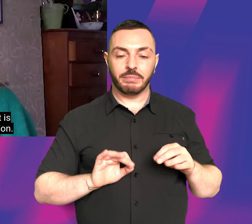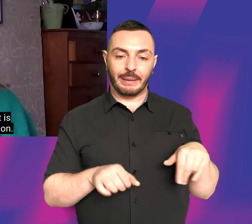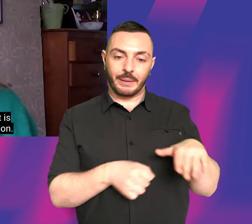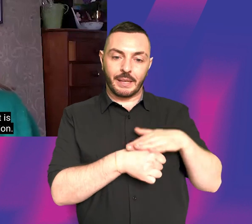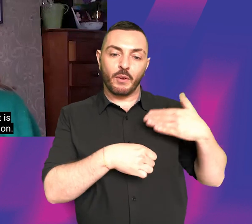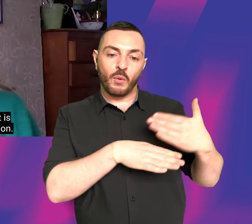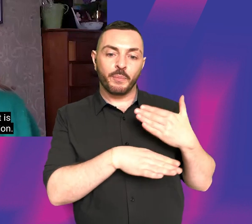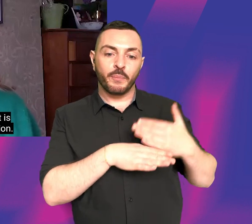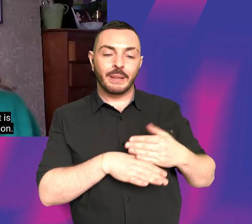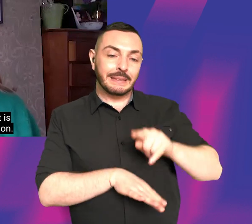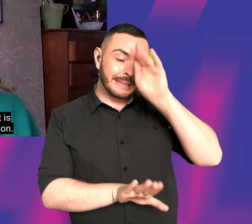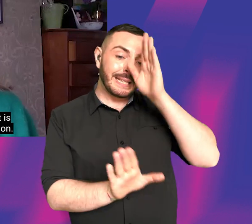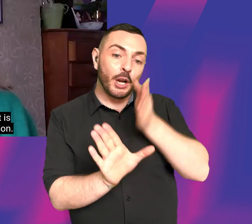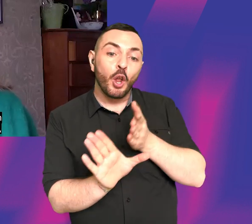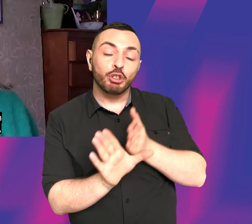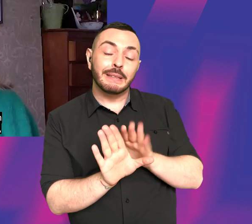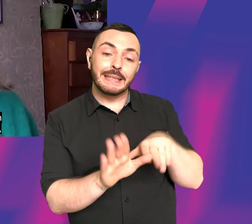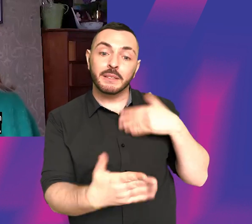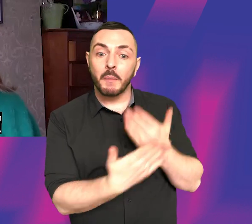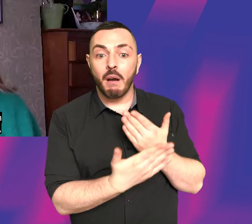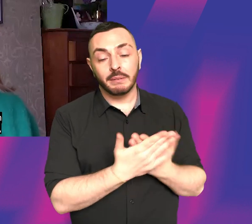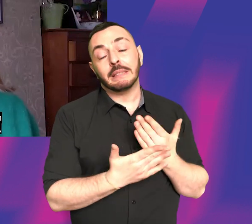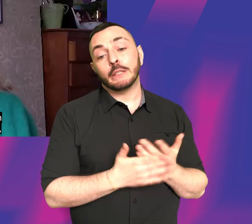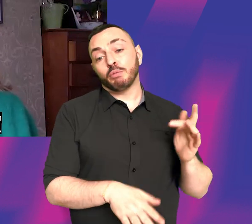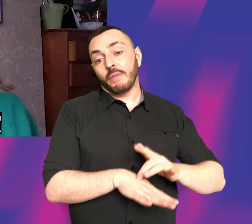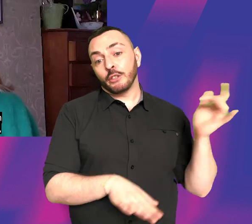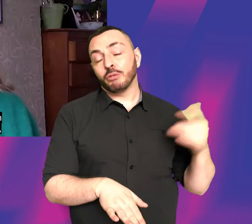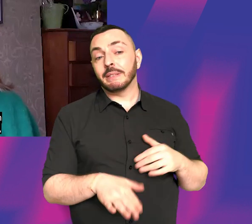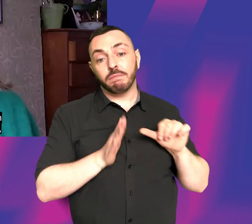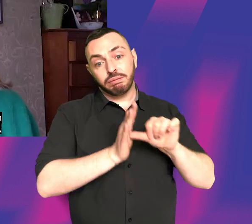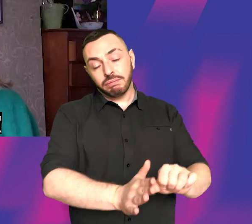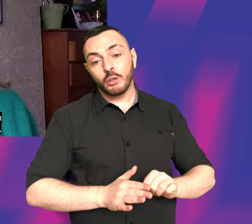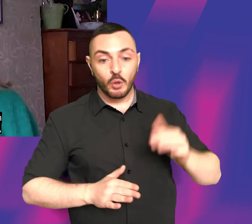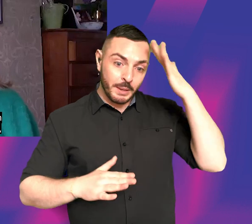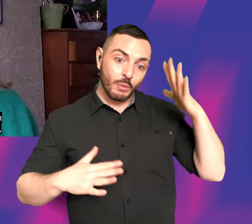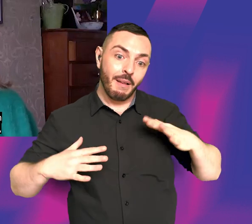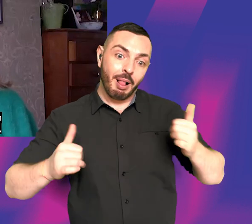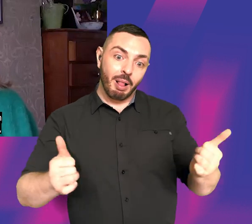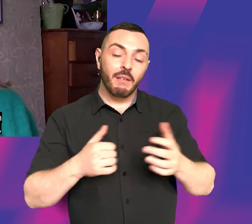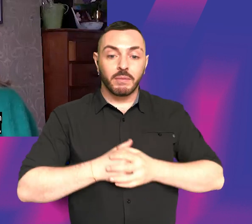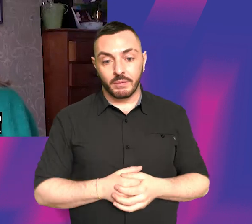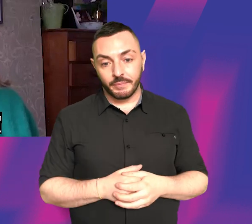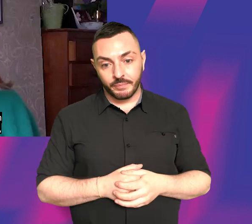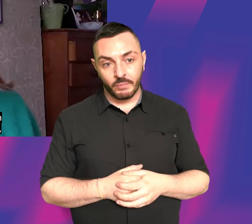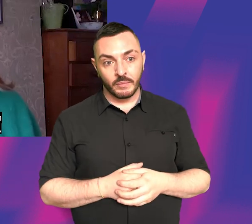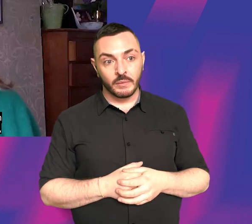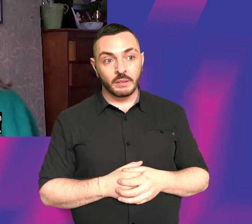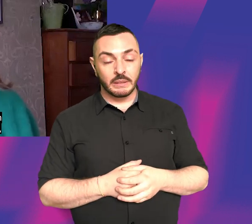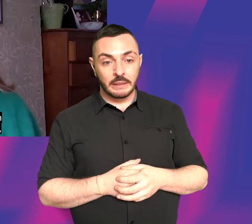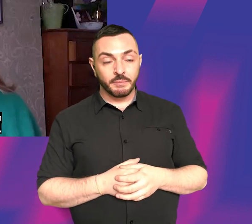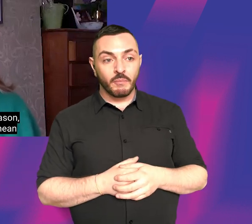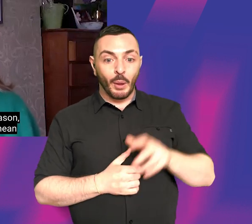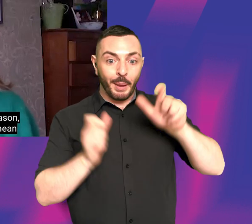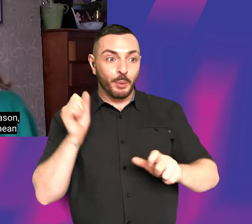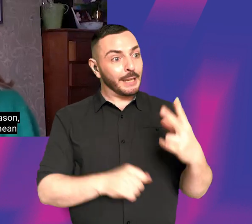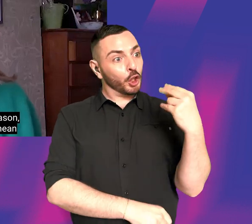is a psychologically demanding profession, like it's hard on your mental health, because people say no, all the